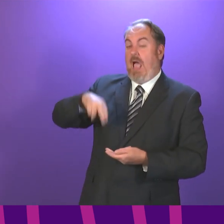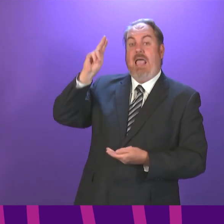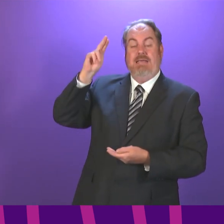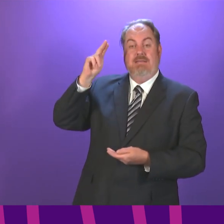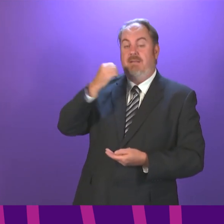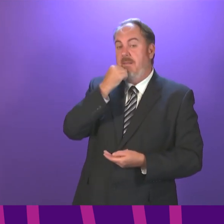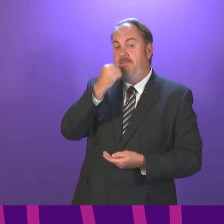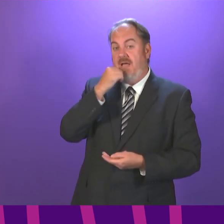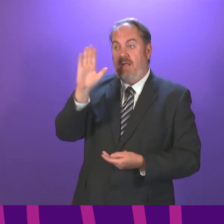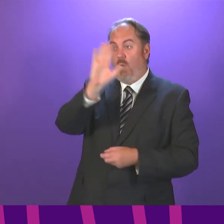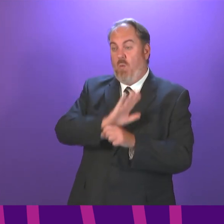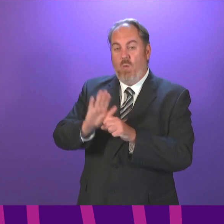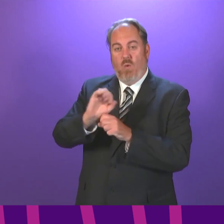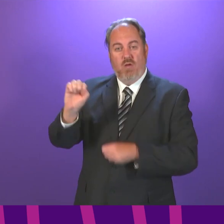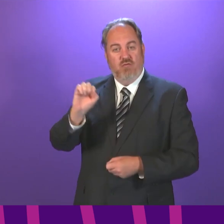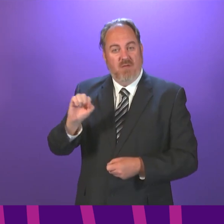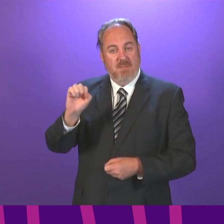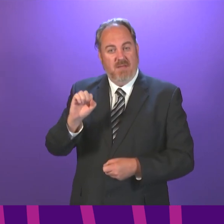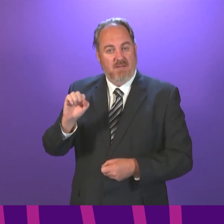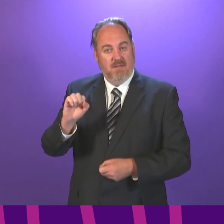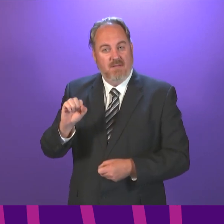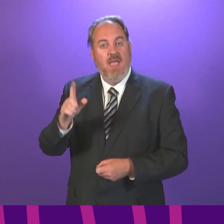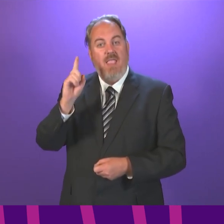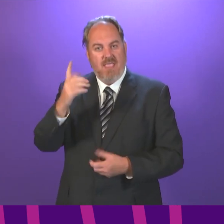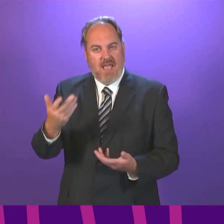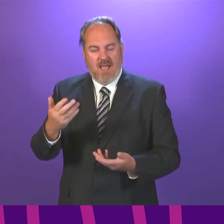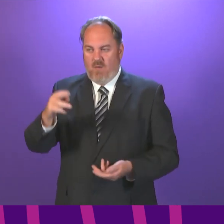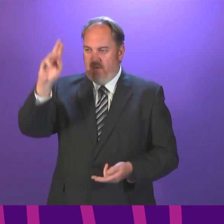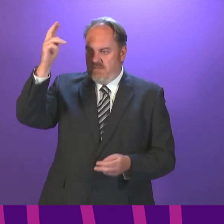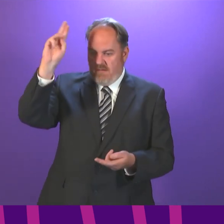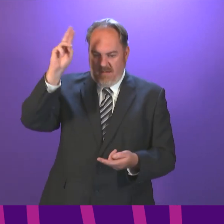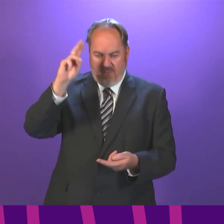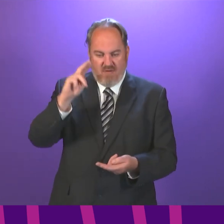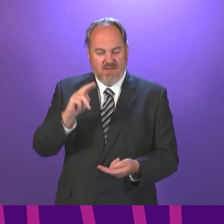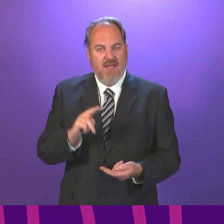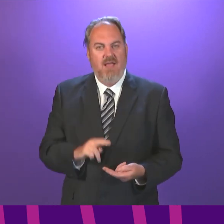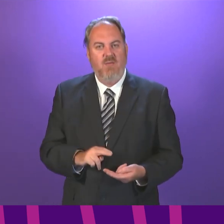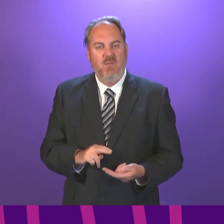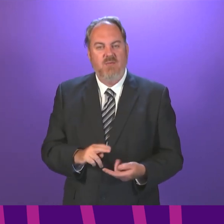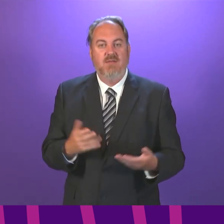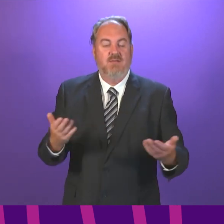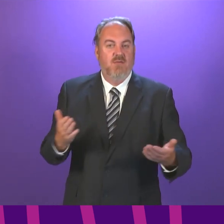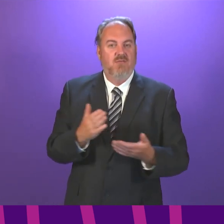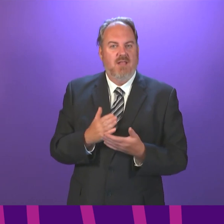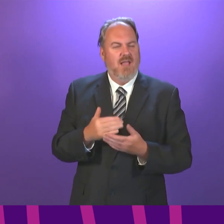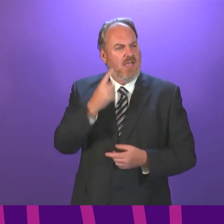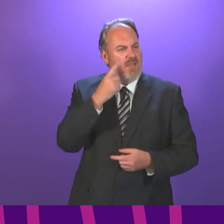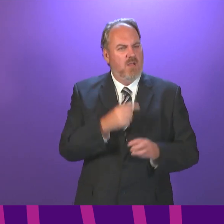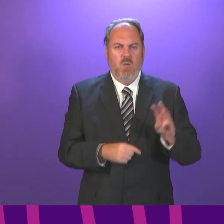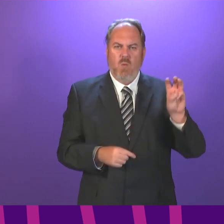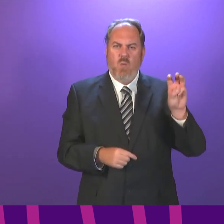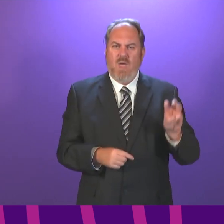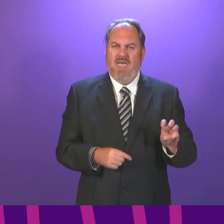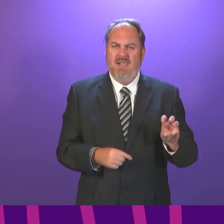point the highest case rate in Europe to a point where we have got a much lower case rate and we are certainly there or thereabouts. think Wales might still